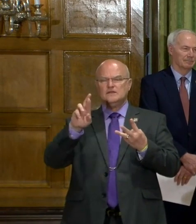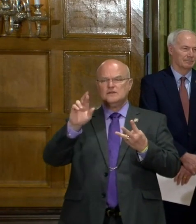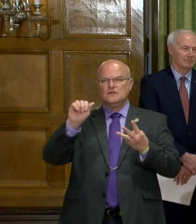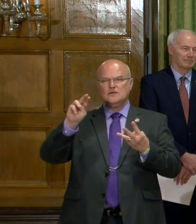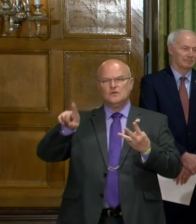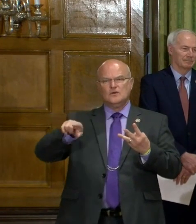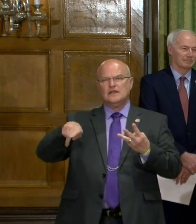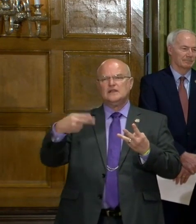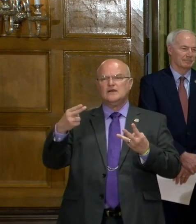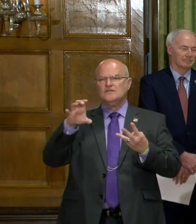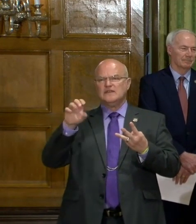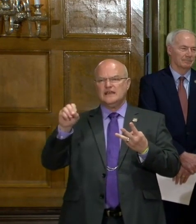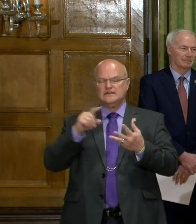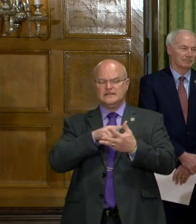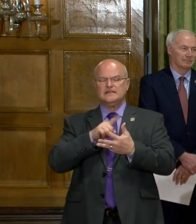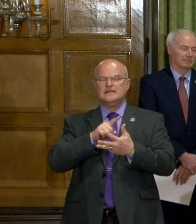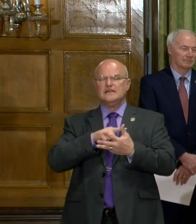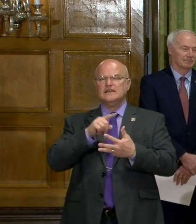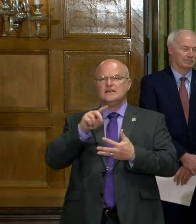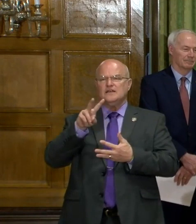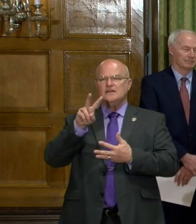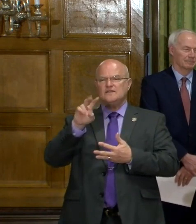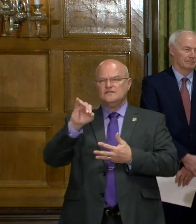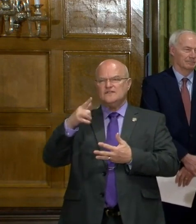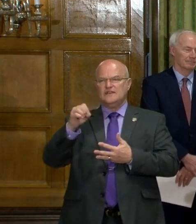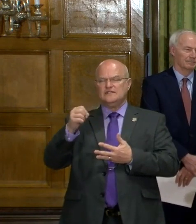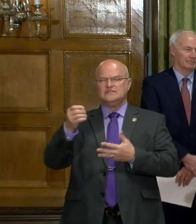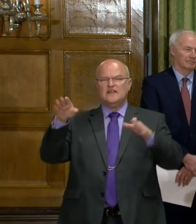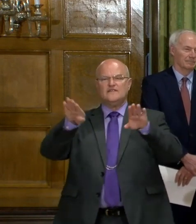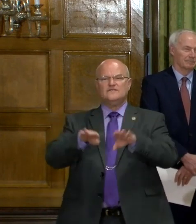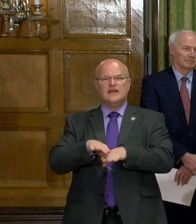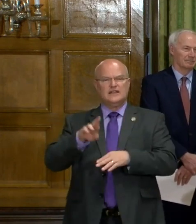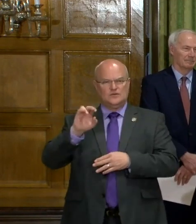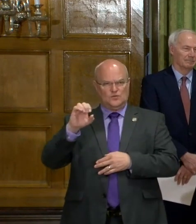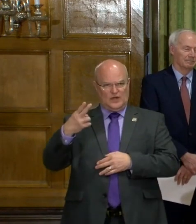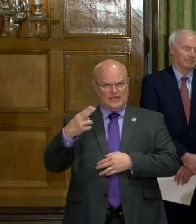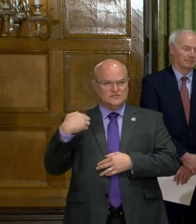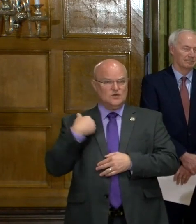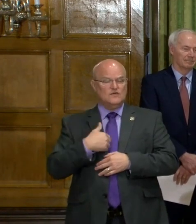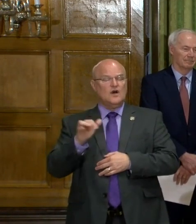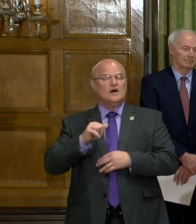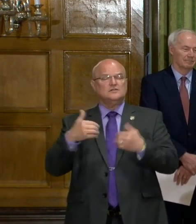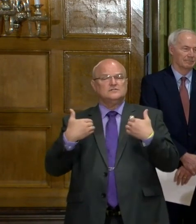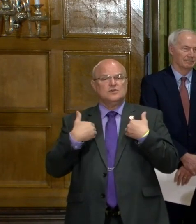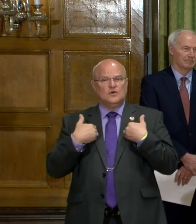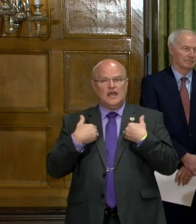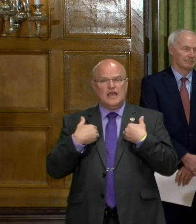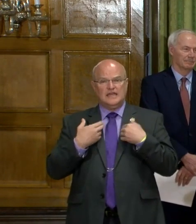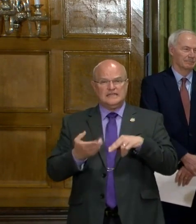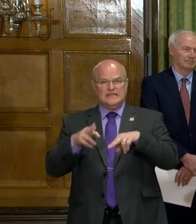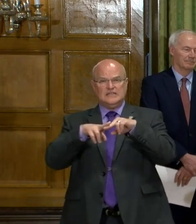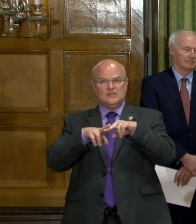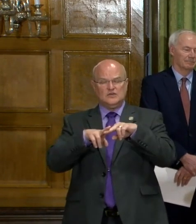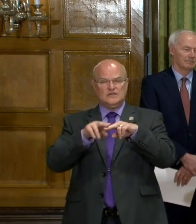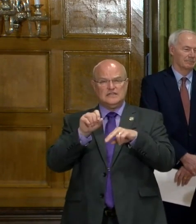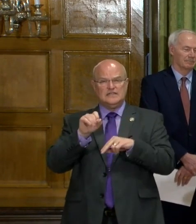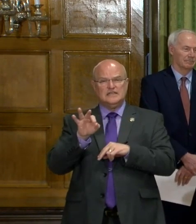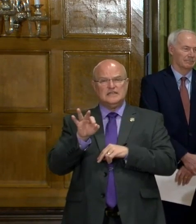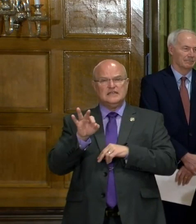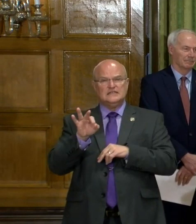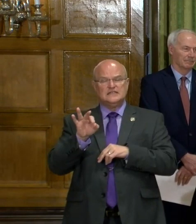Home, and one at the Village at Valley Ranch. We've also had an increase of